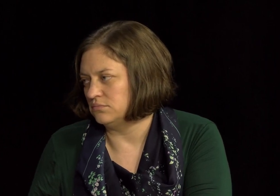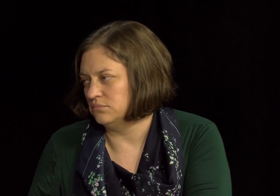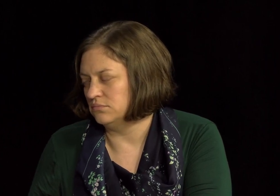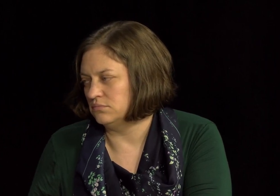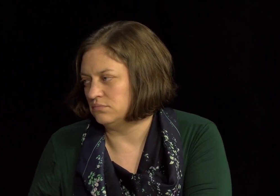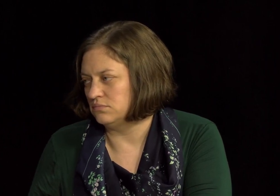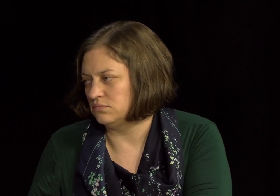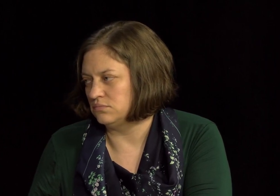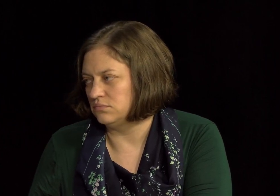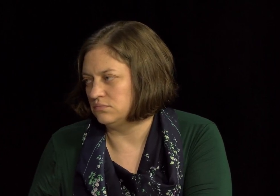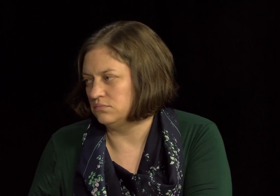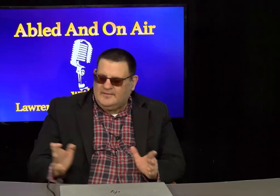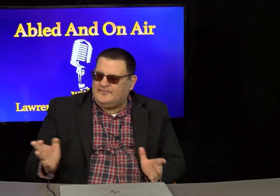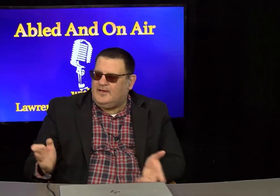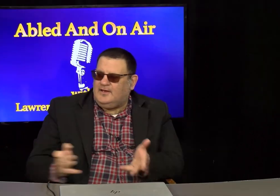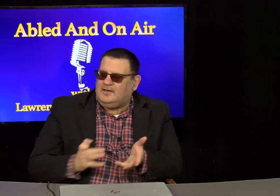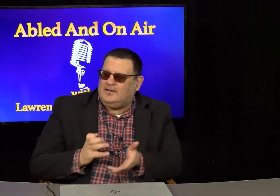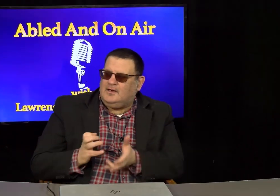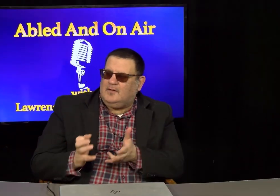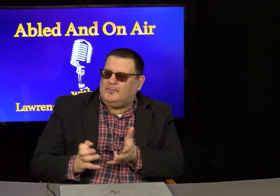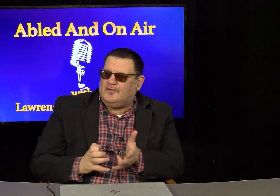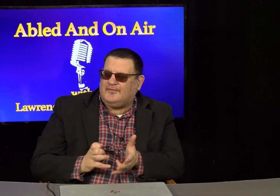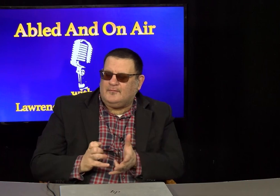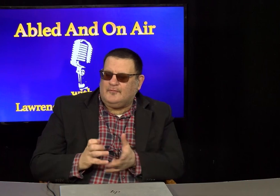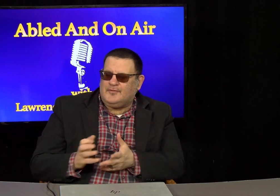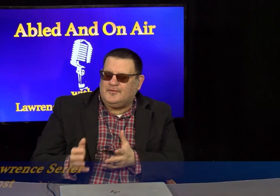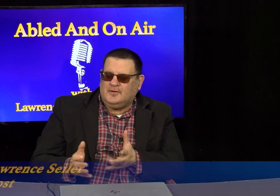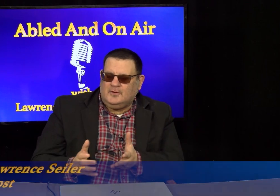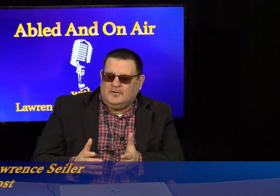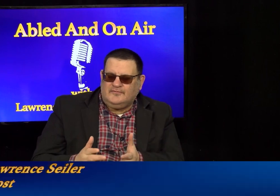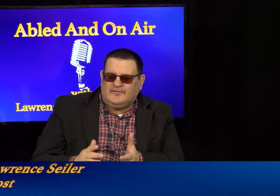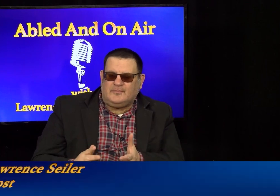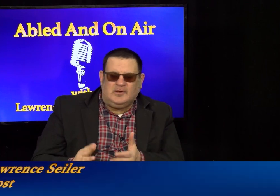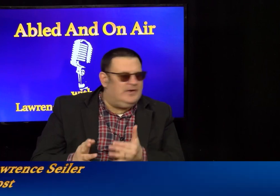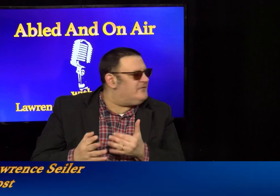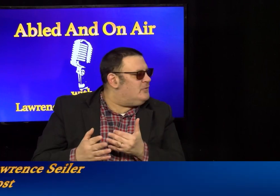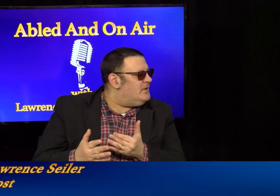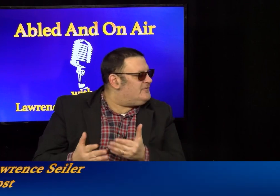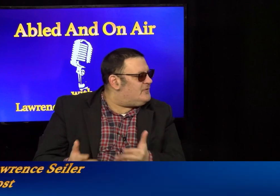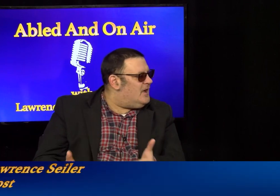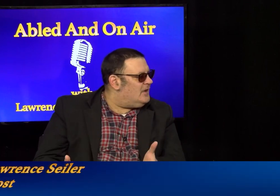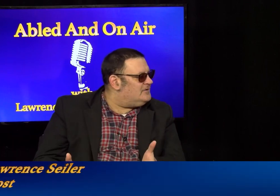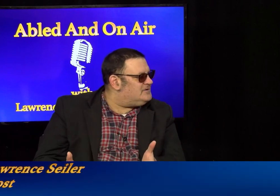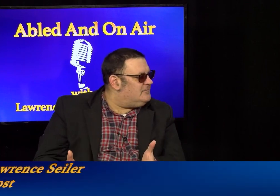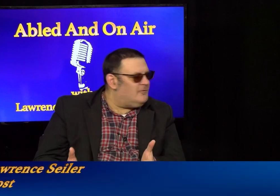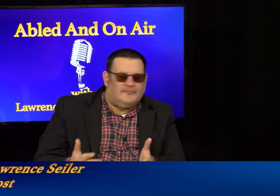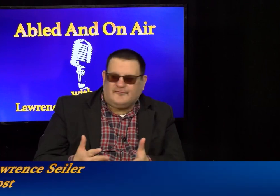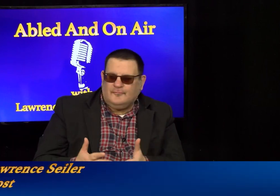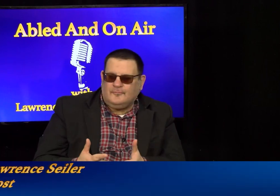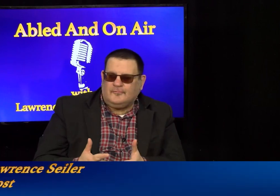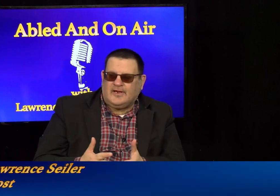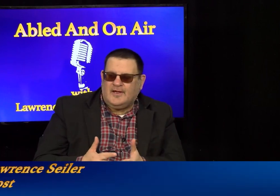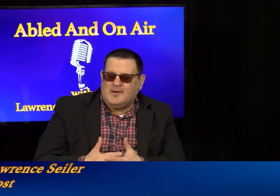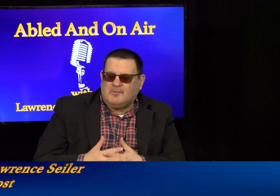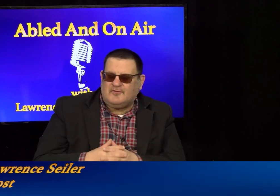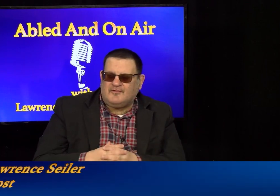But, example, let's say a person with a disability is going to college or a school. Can a person